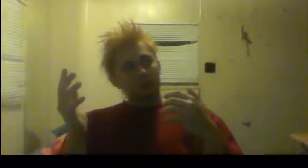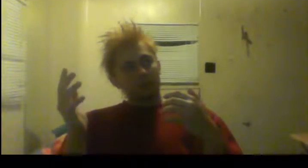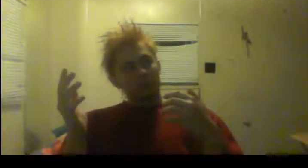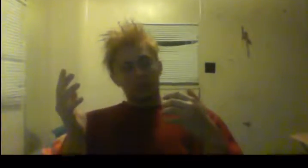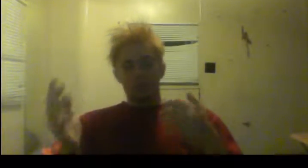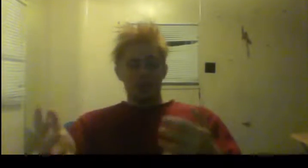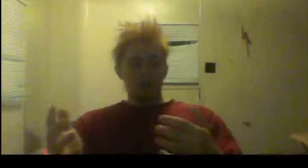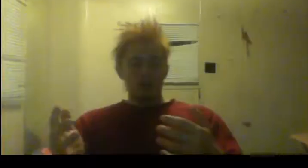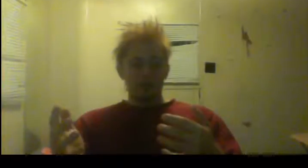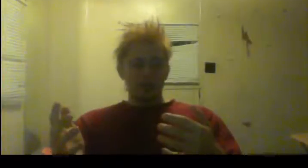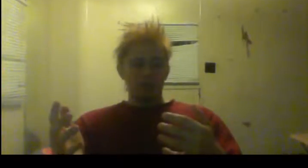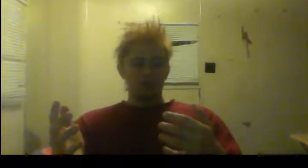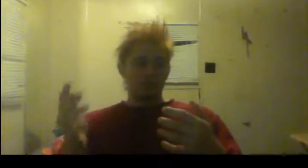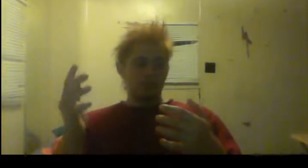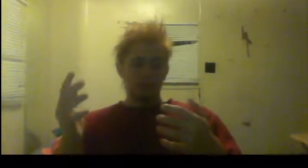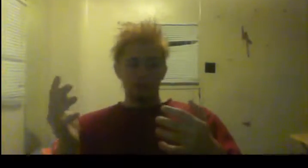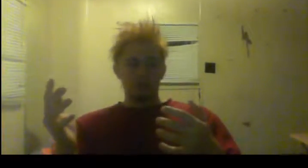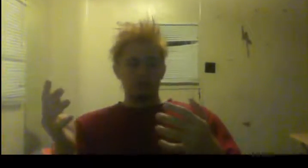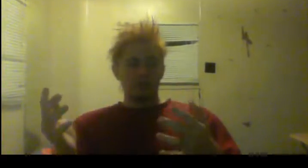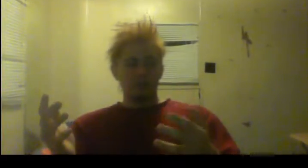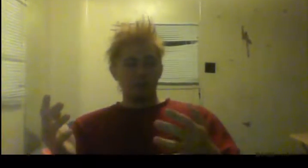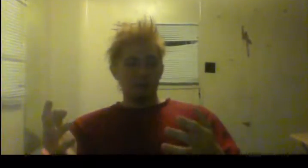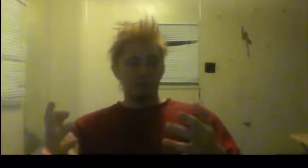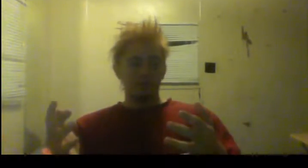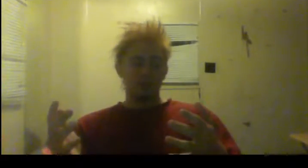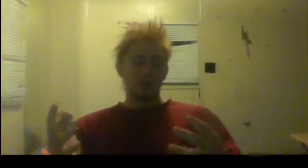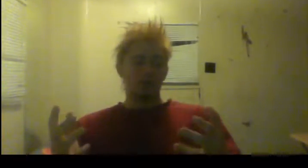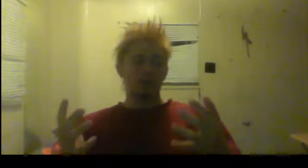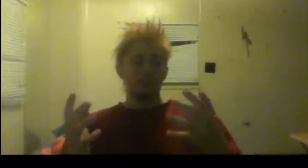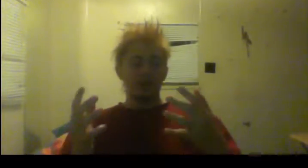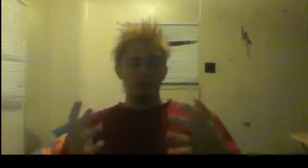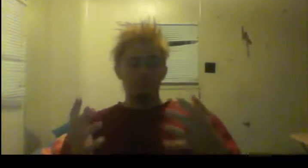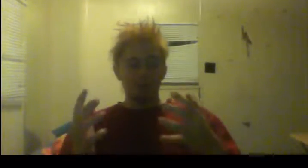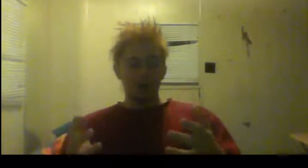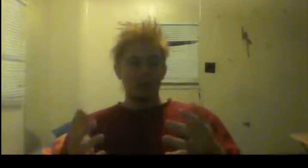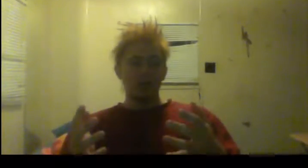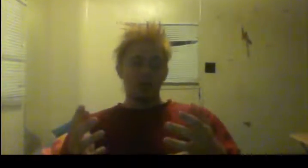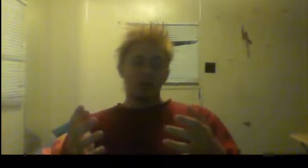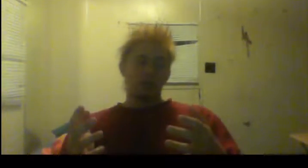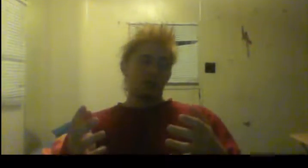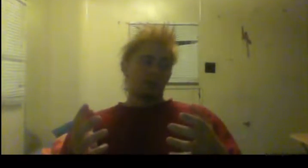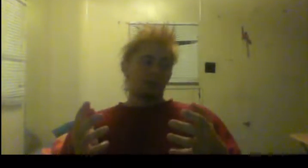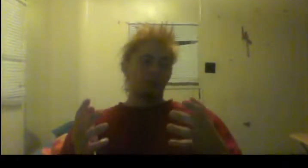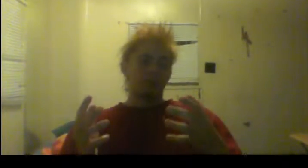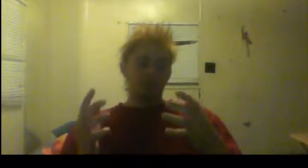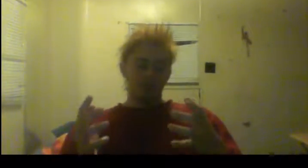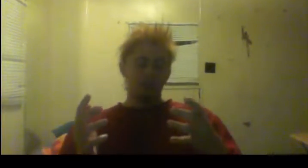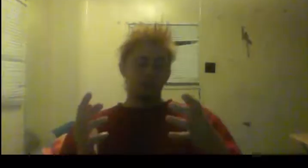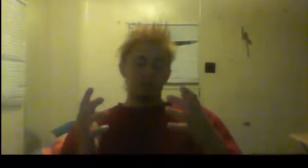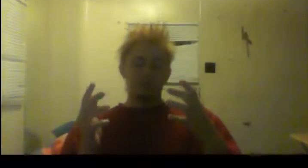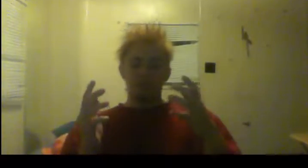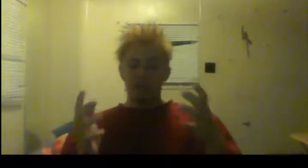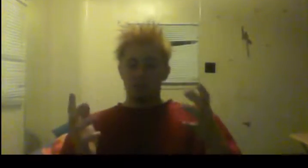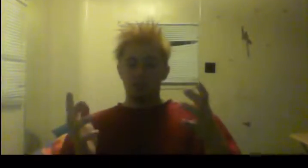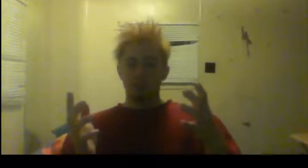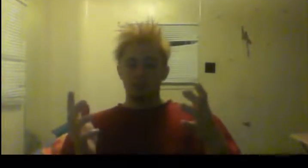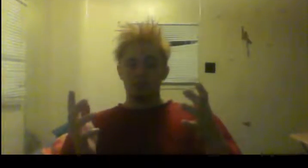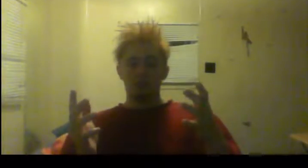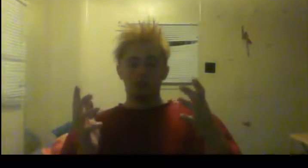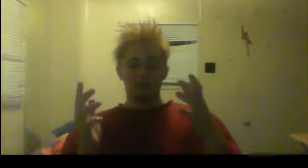The economy, as you people know, is very rough. It's hard to make money, but I'm telling you, it is possible to be